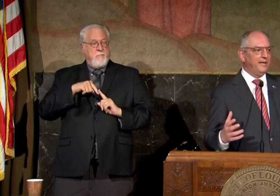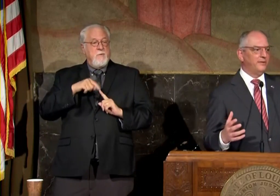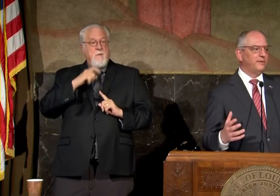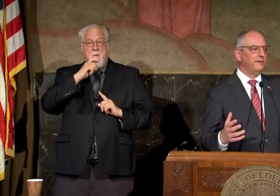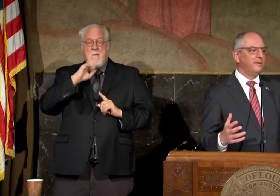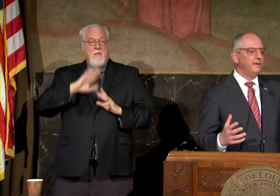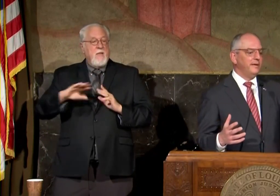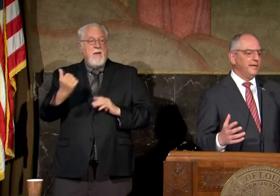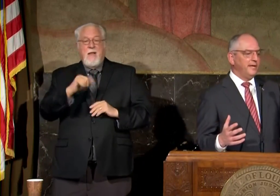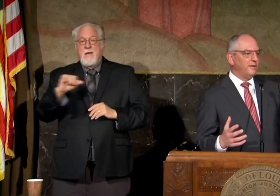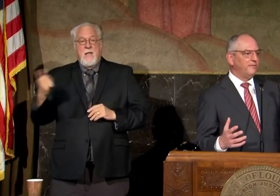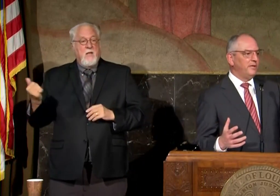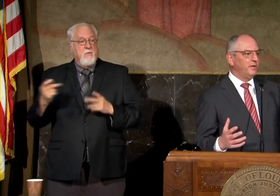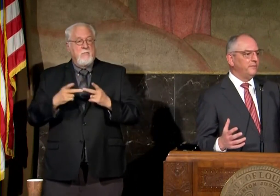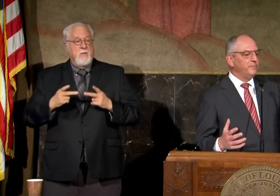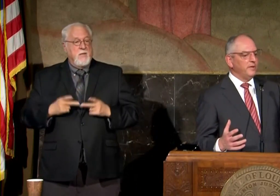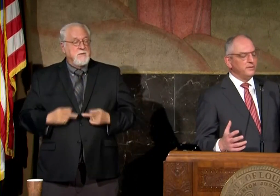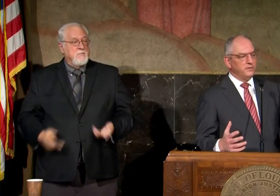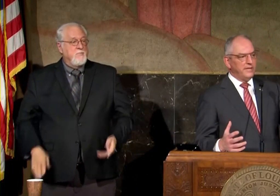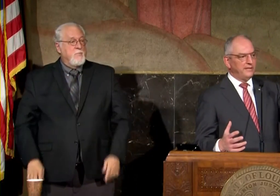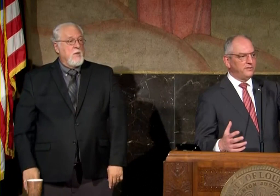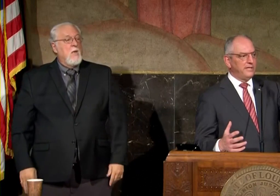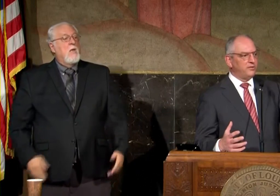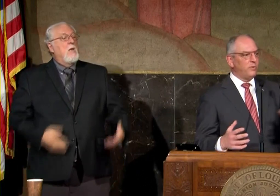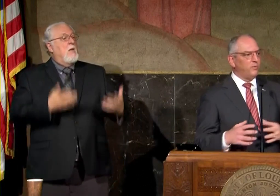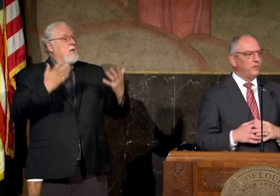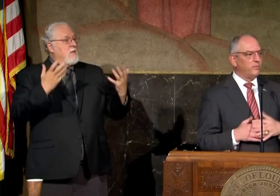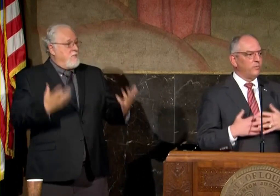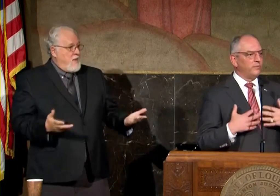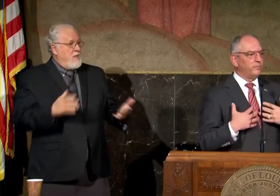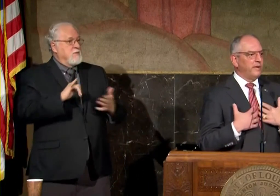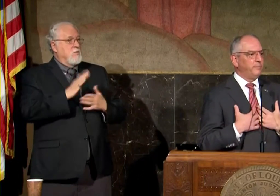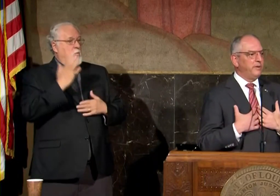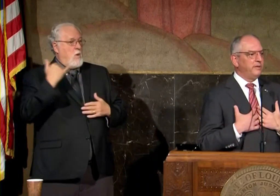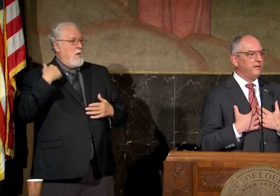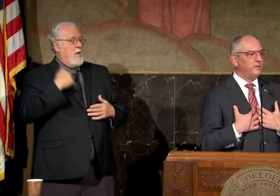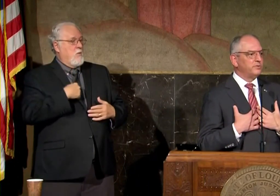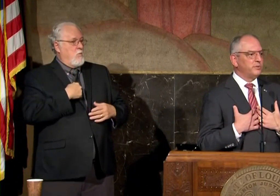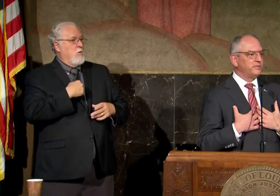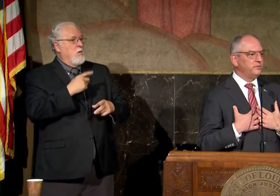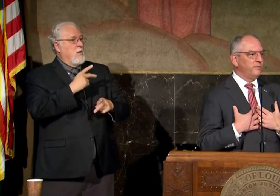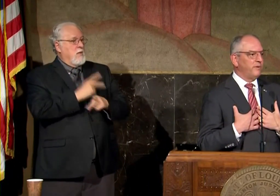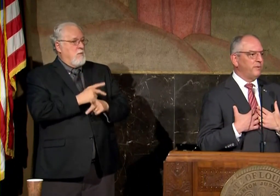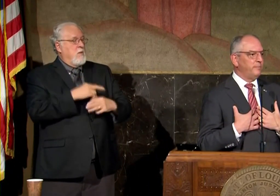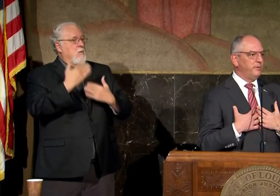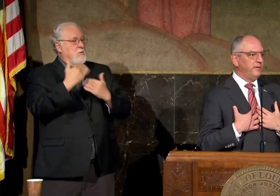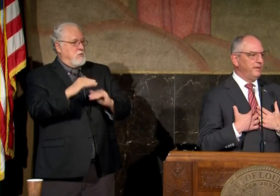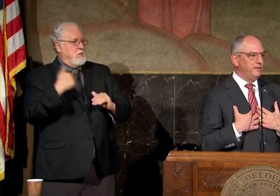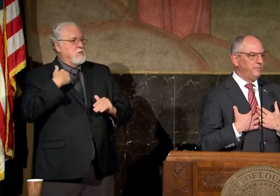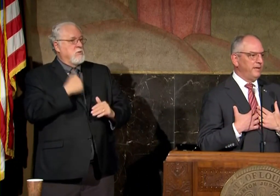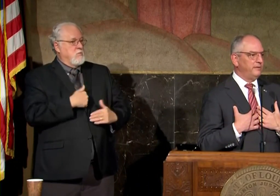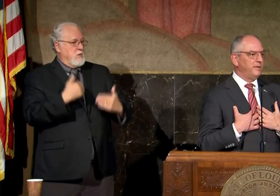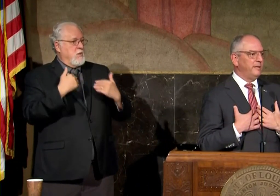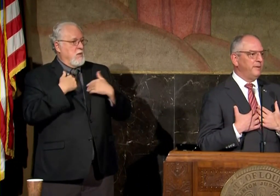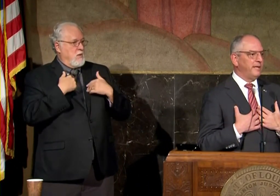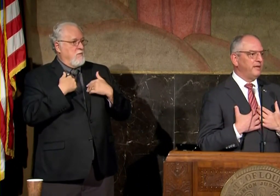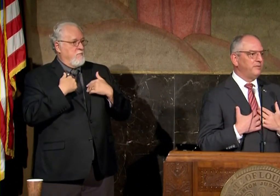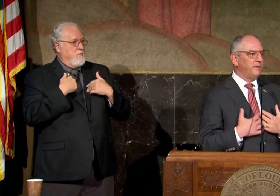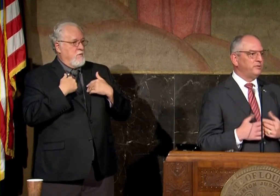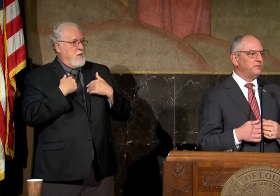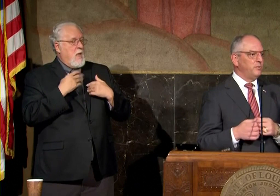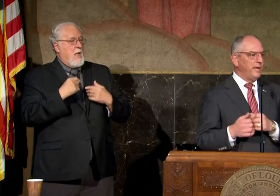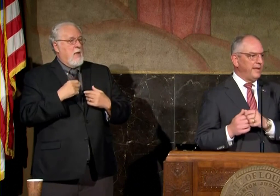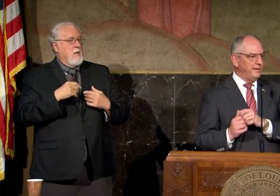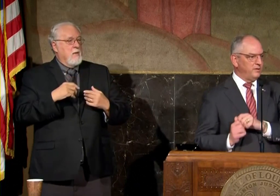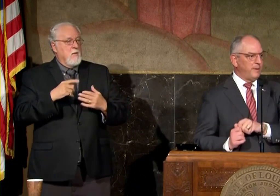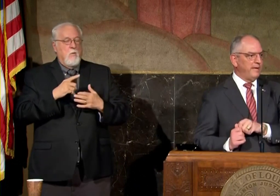than any other any other venue so that's that's why we're we're keeping the restrictions we've already put into place and the mitigation